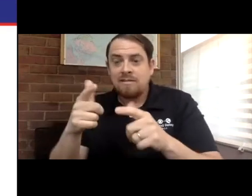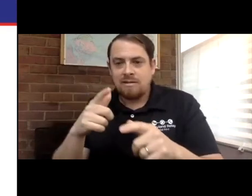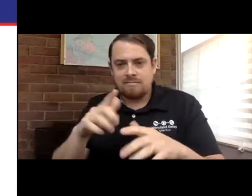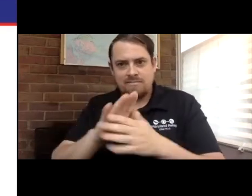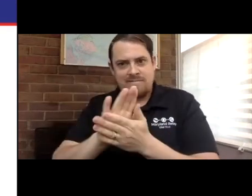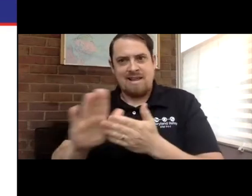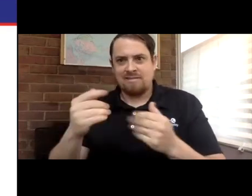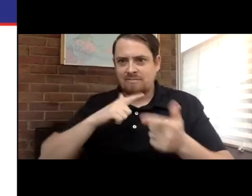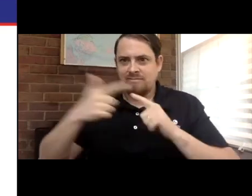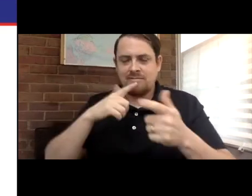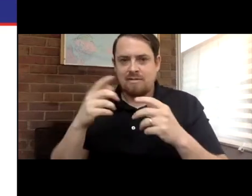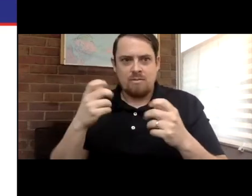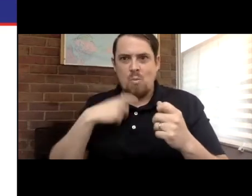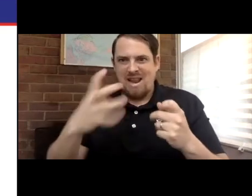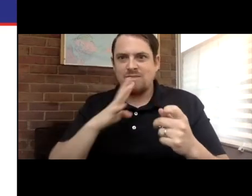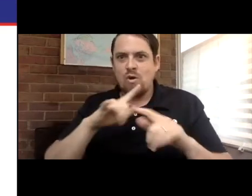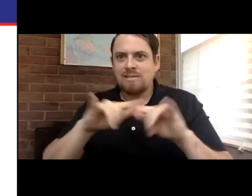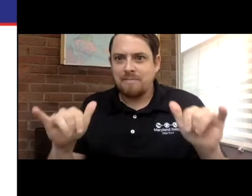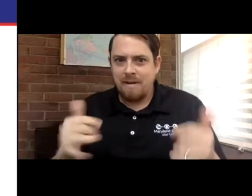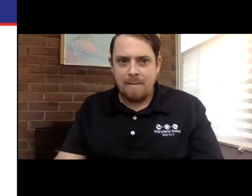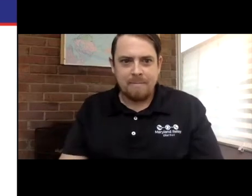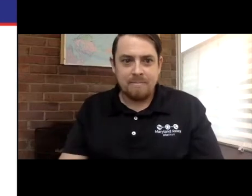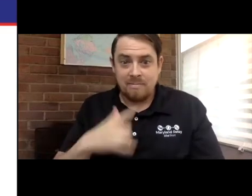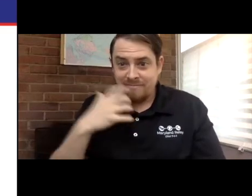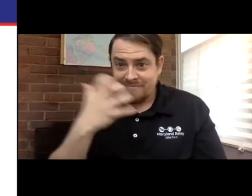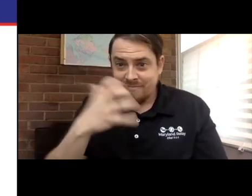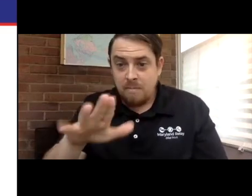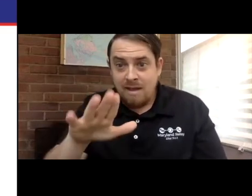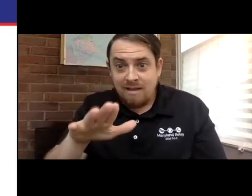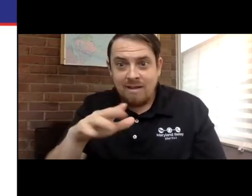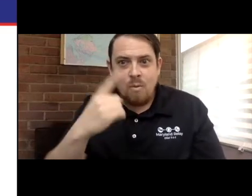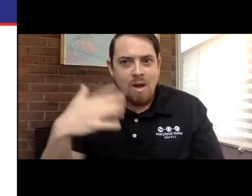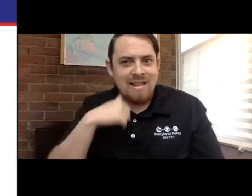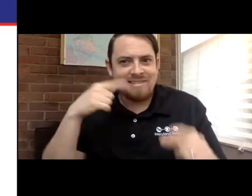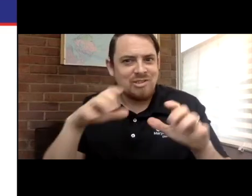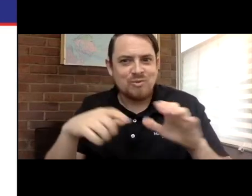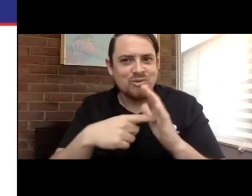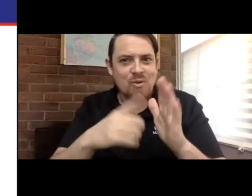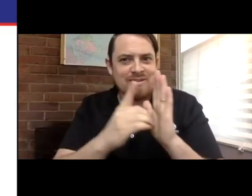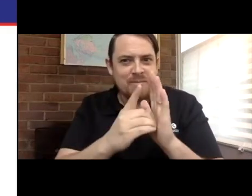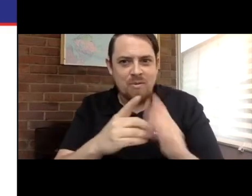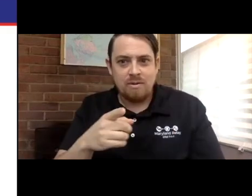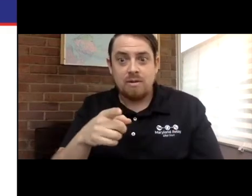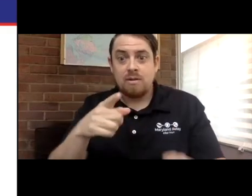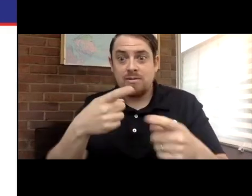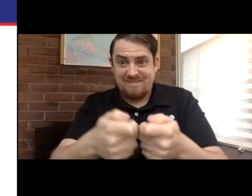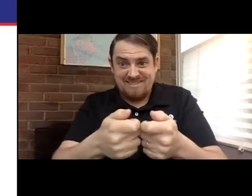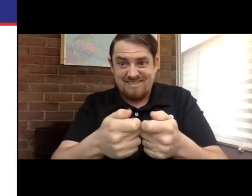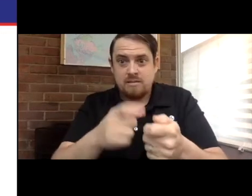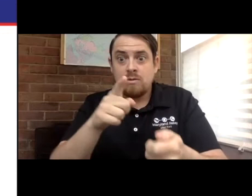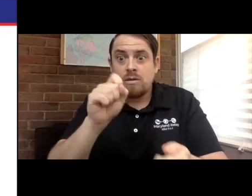As they delete, maybe change their message. It very much mimics a regular conversation.